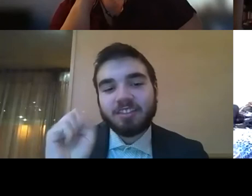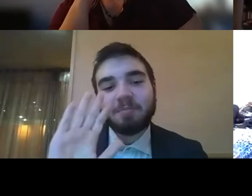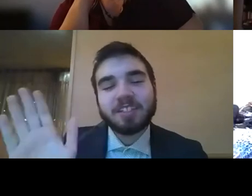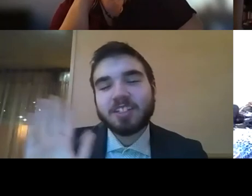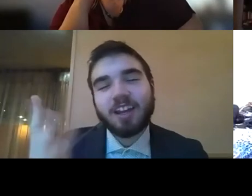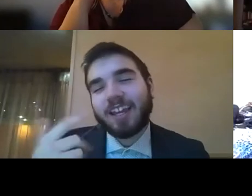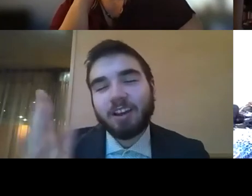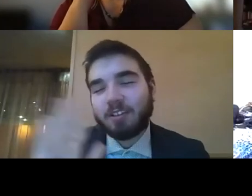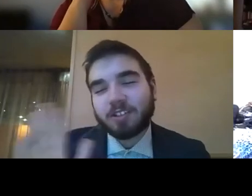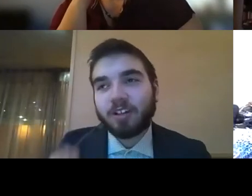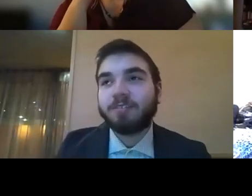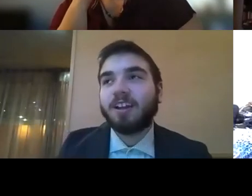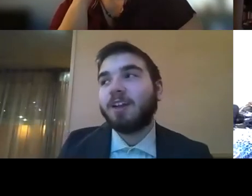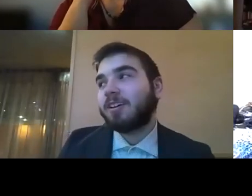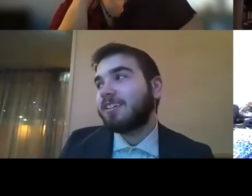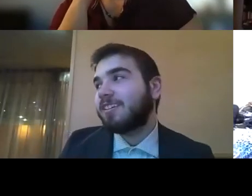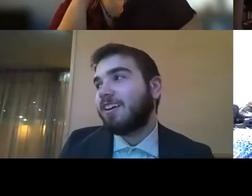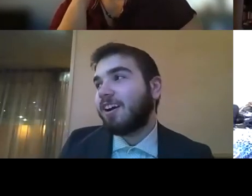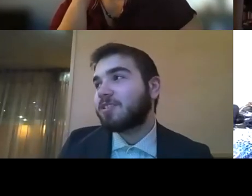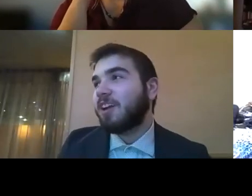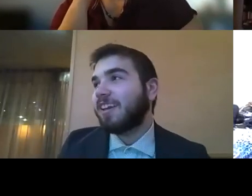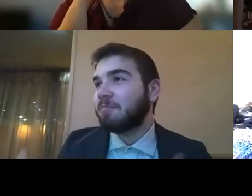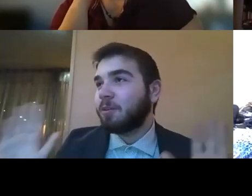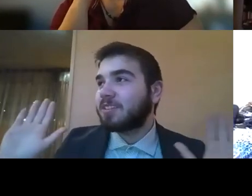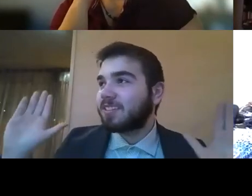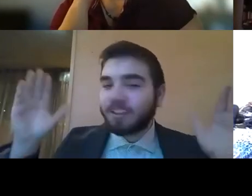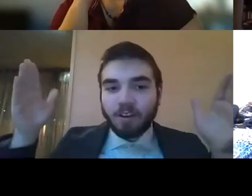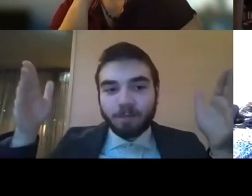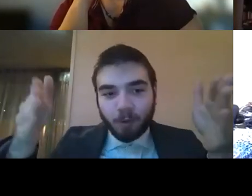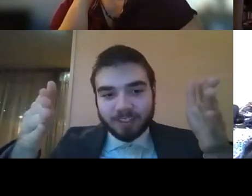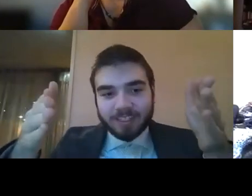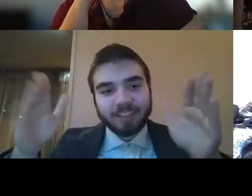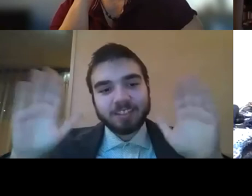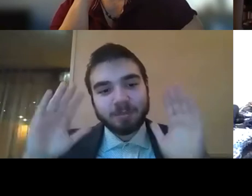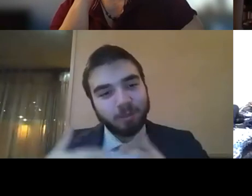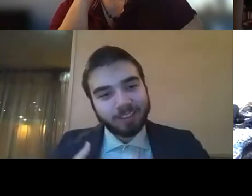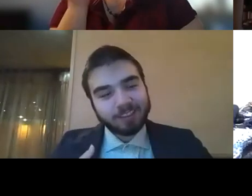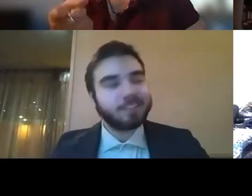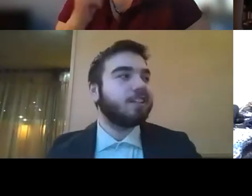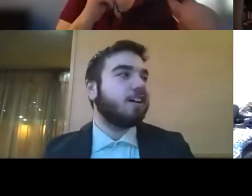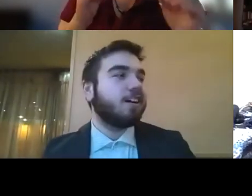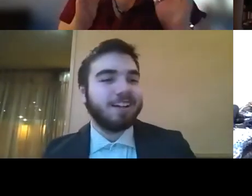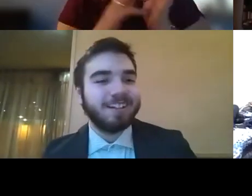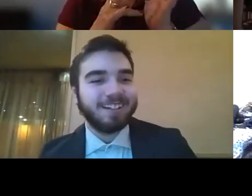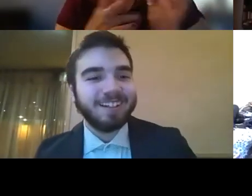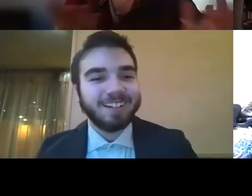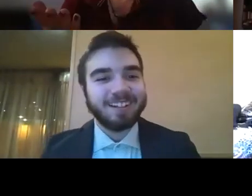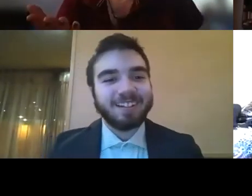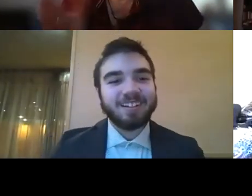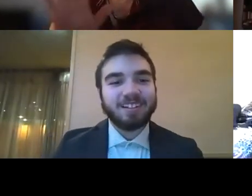the positioning, yeah, I was thrown off. I'm also not in the most focused setting to be doing this. But you're a freshman. Cut